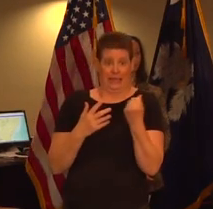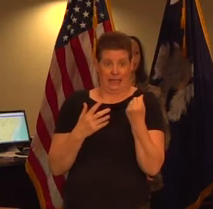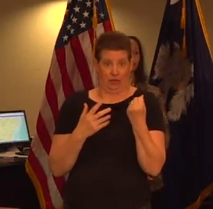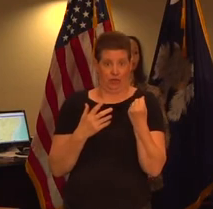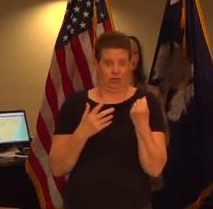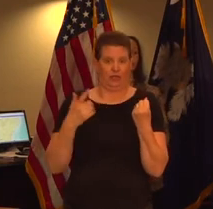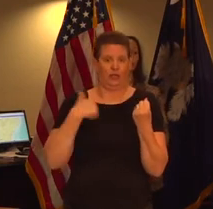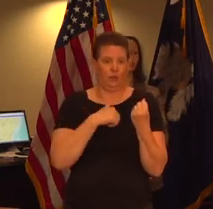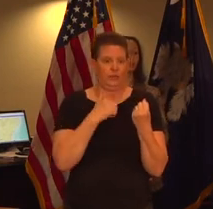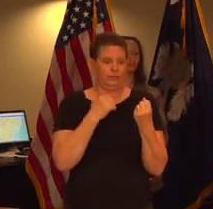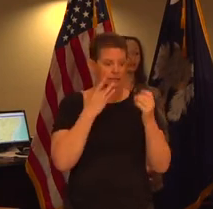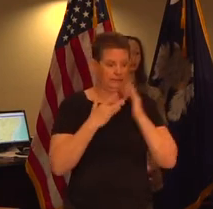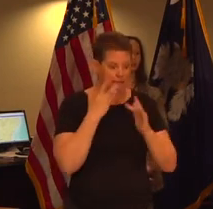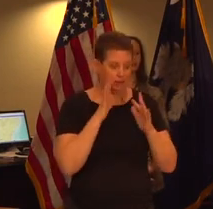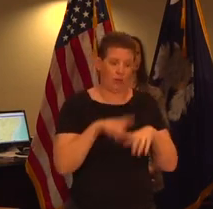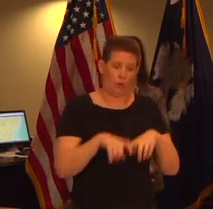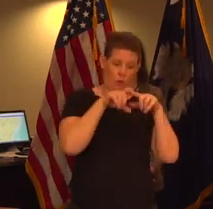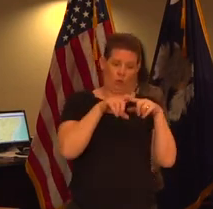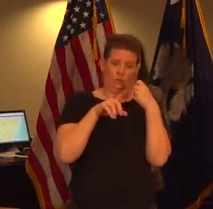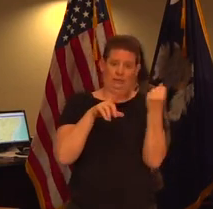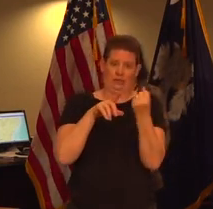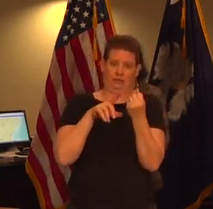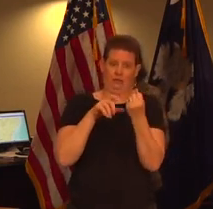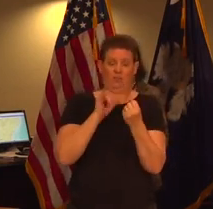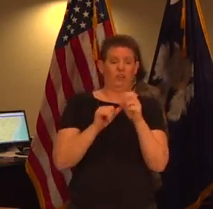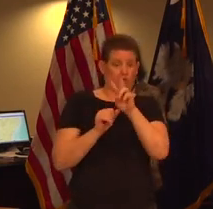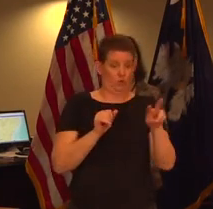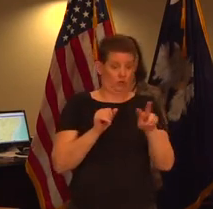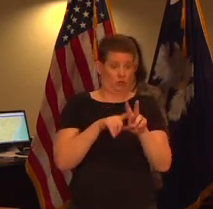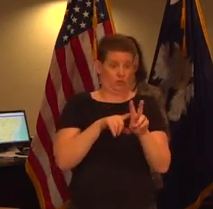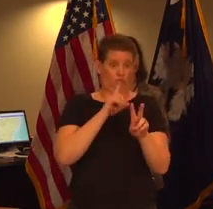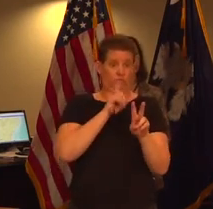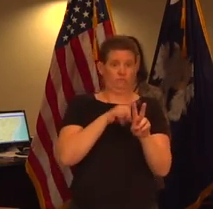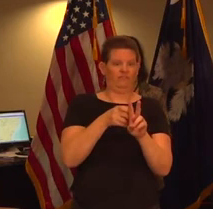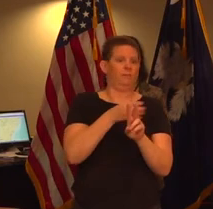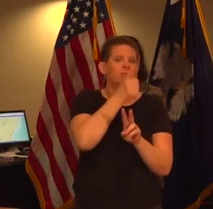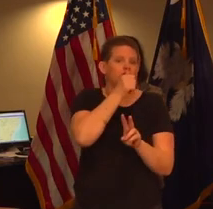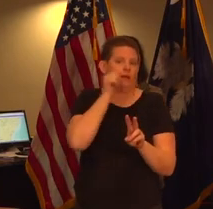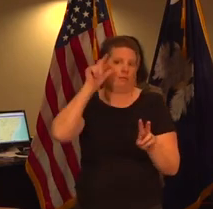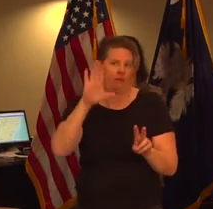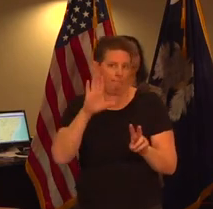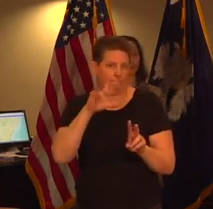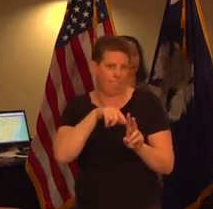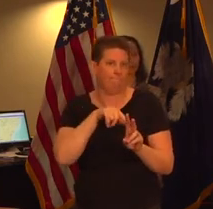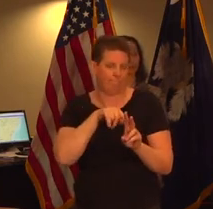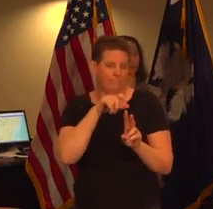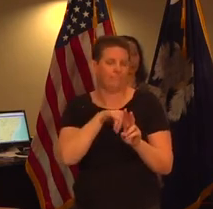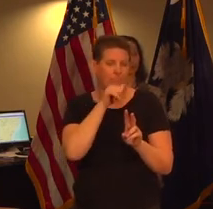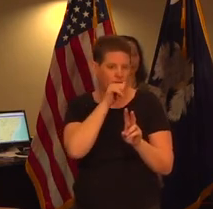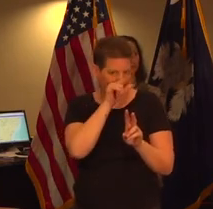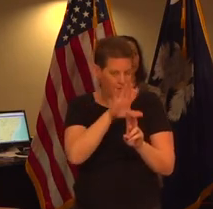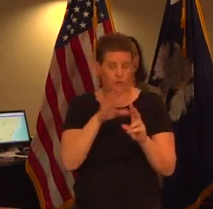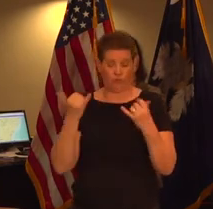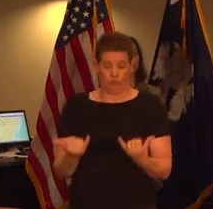delay the run of saturday tests the 22 were reported out all from private labs so the report out